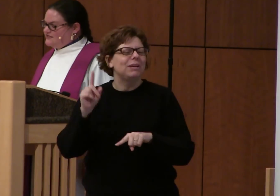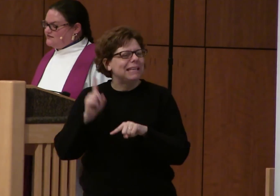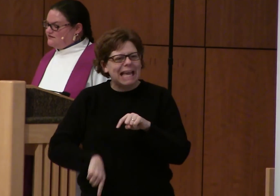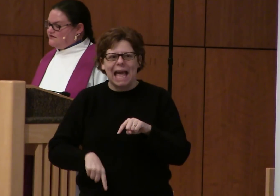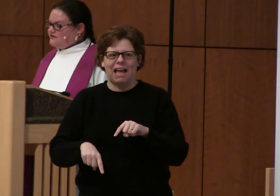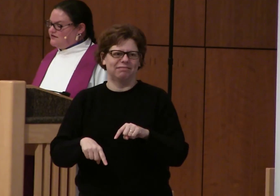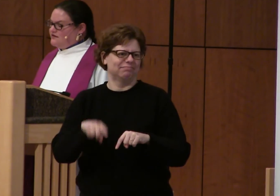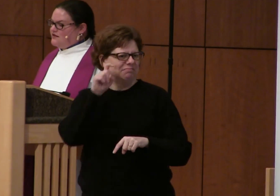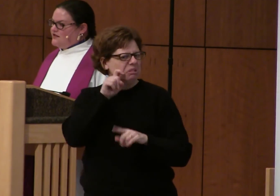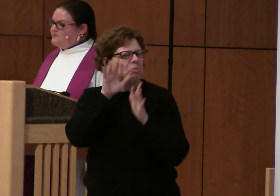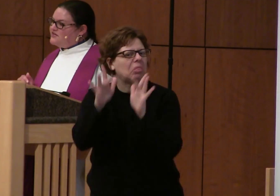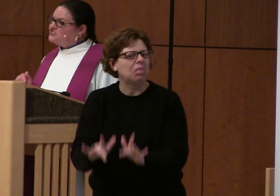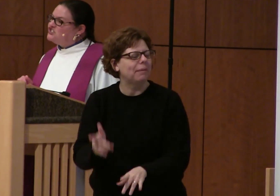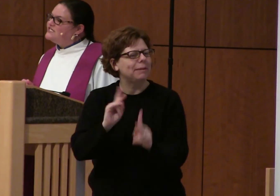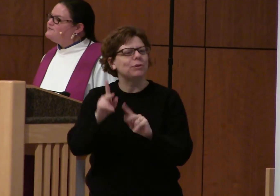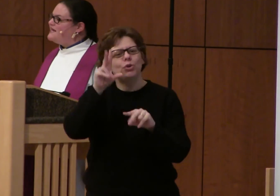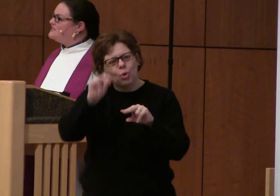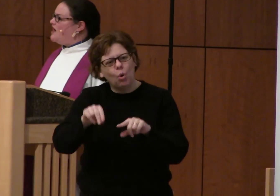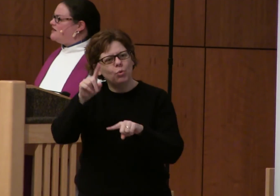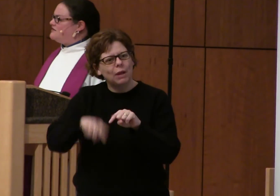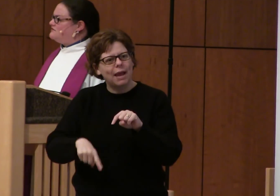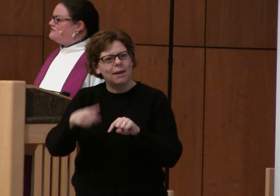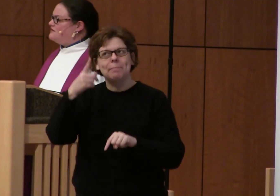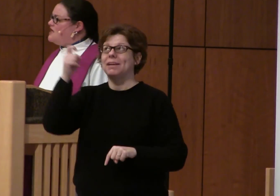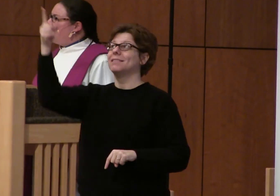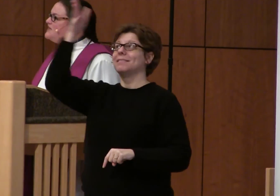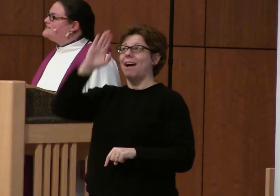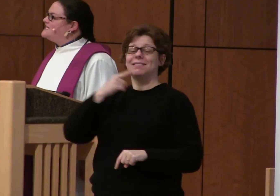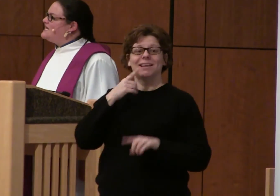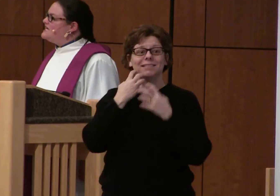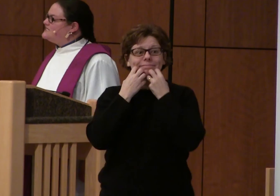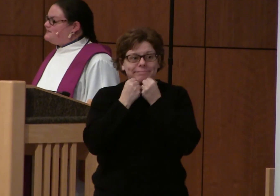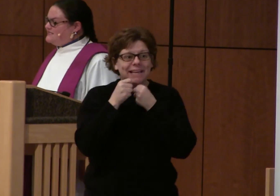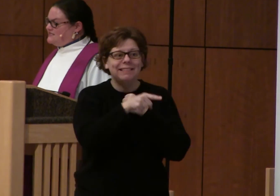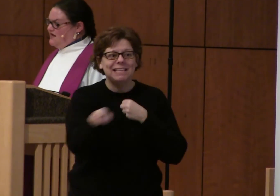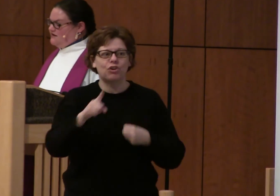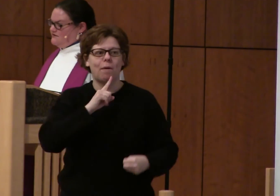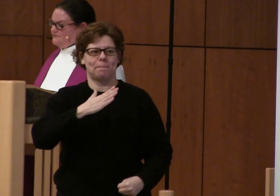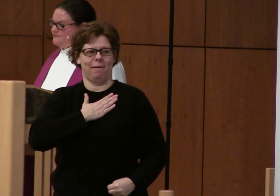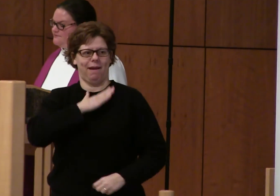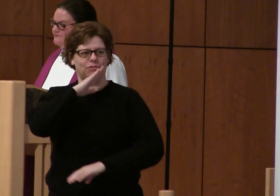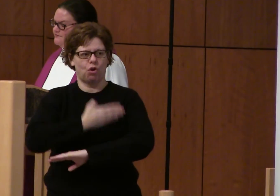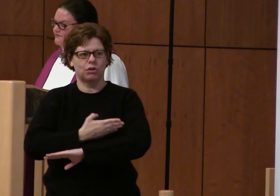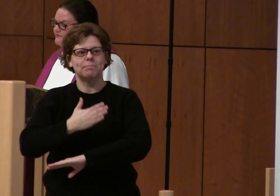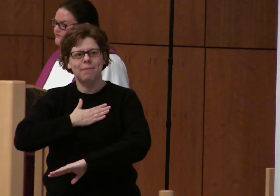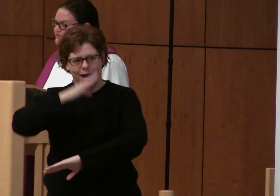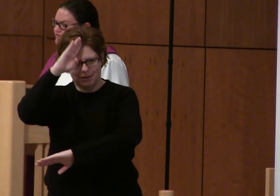exploit. Because she is my daughter. Because he is my son.